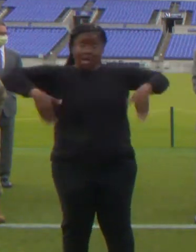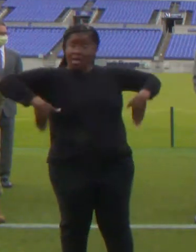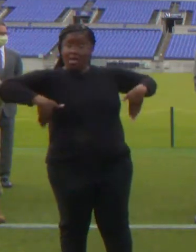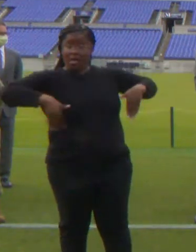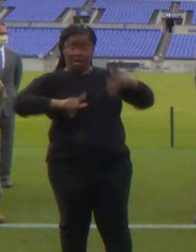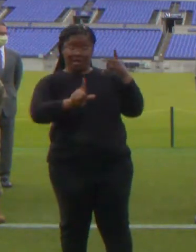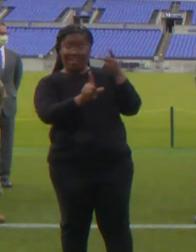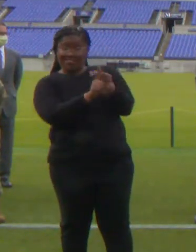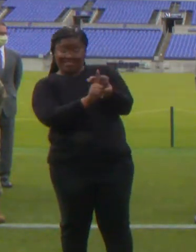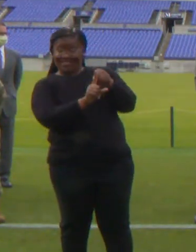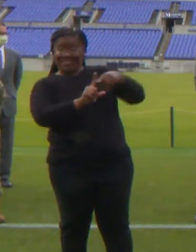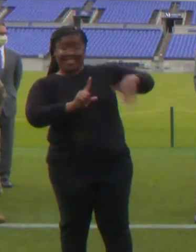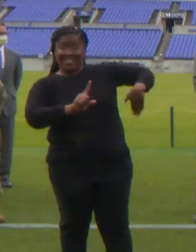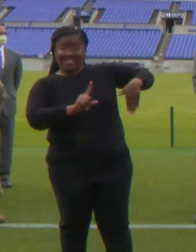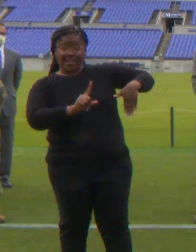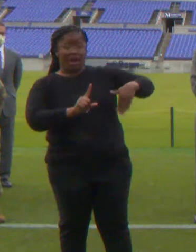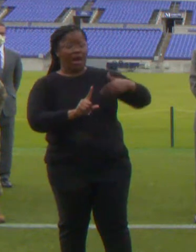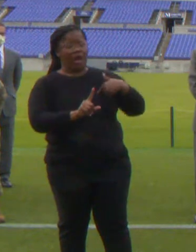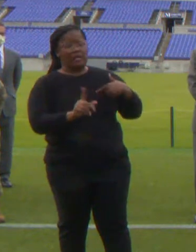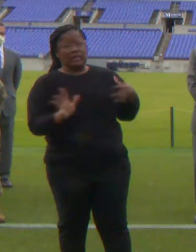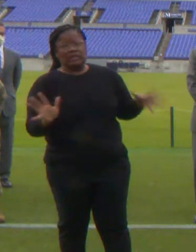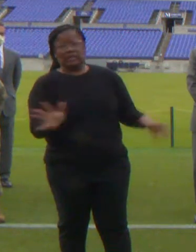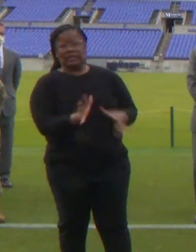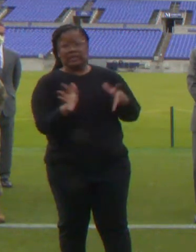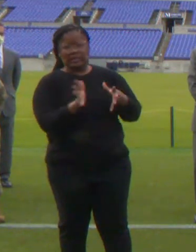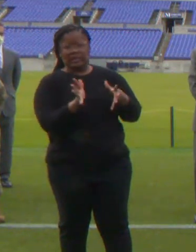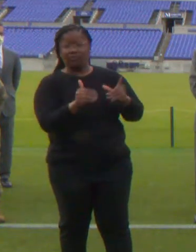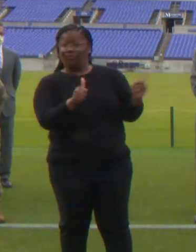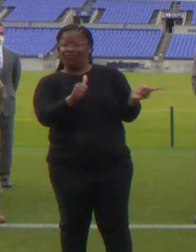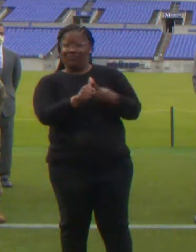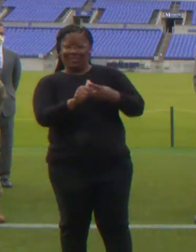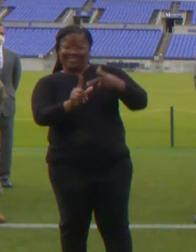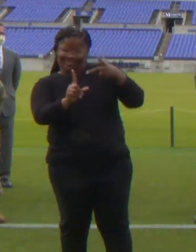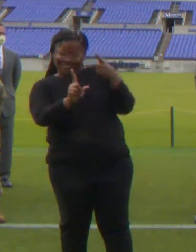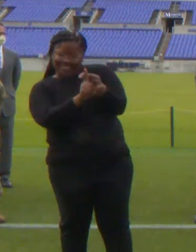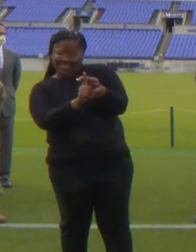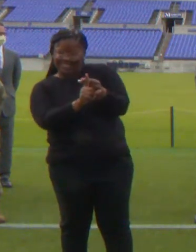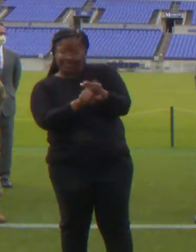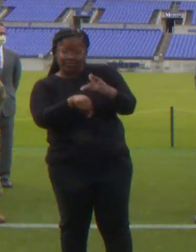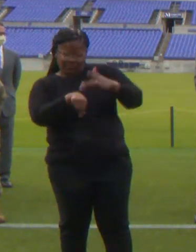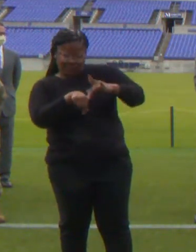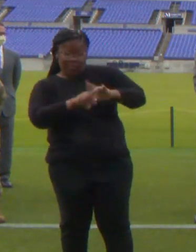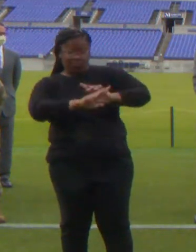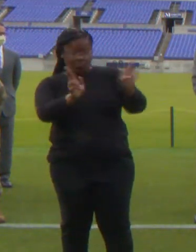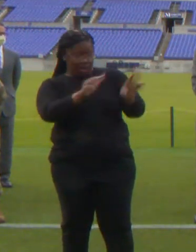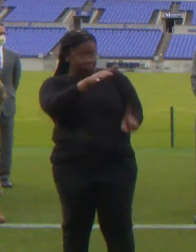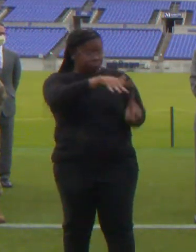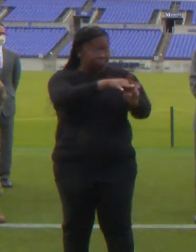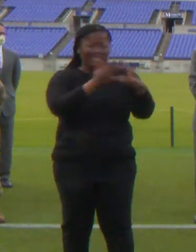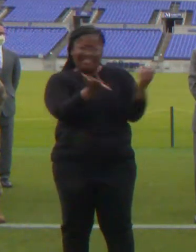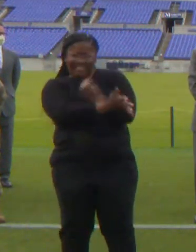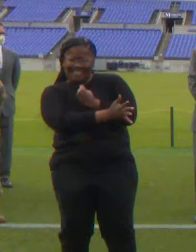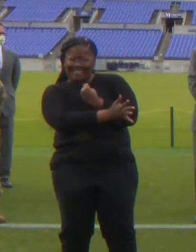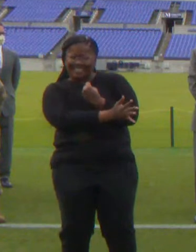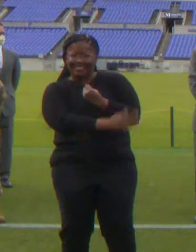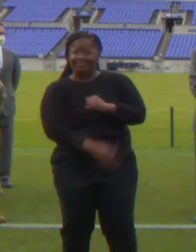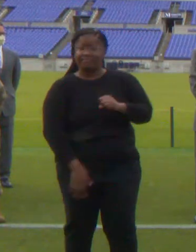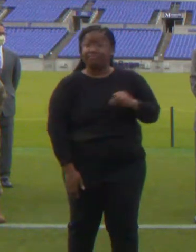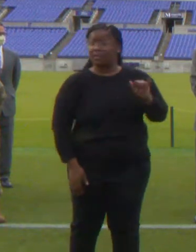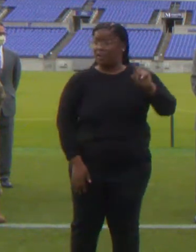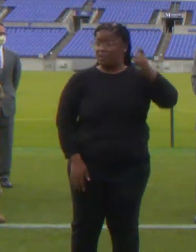encourage you to get the first vaccination available to you. As the Governor said starting today,